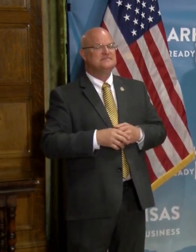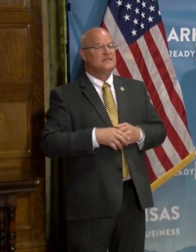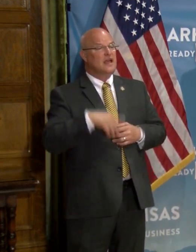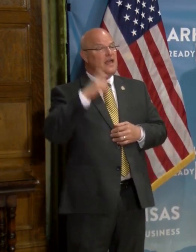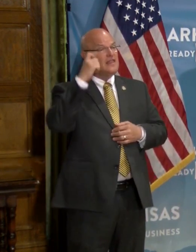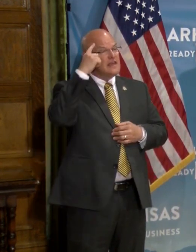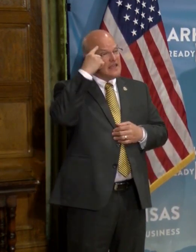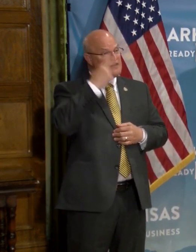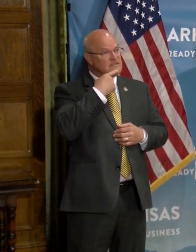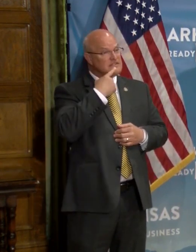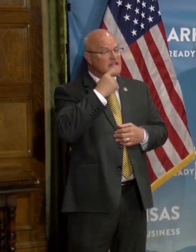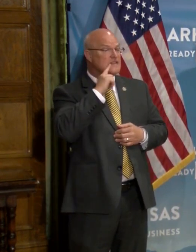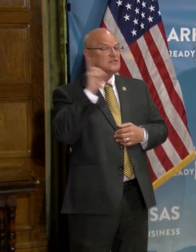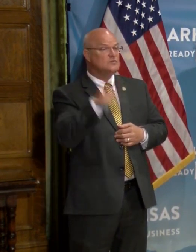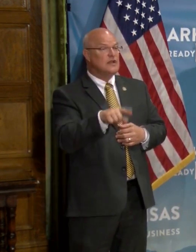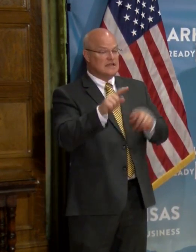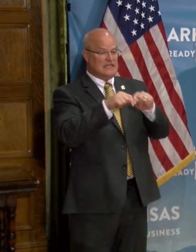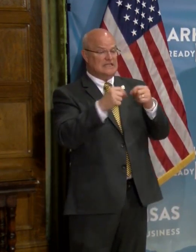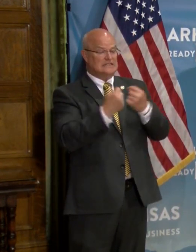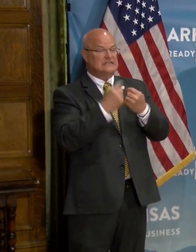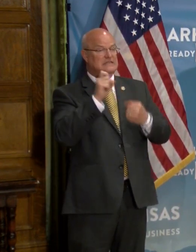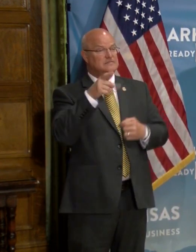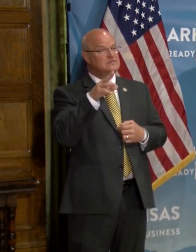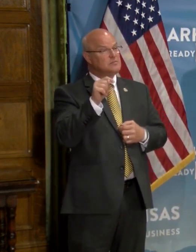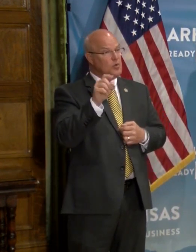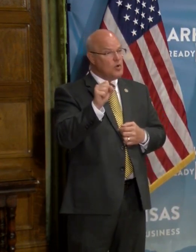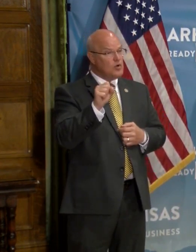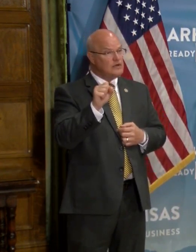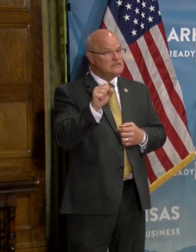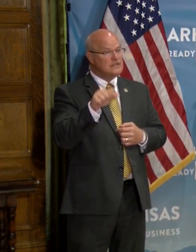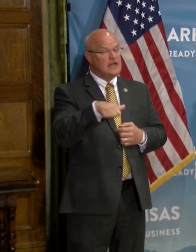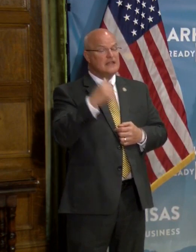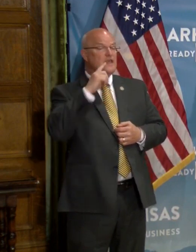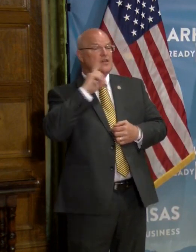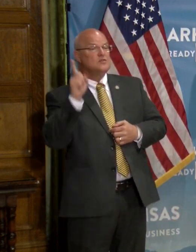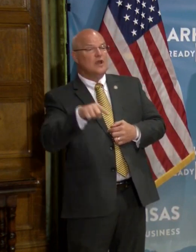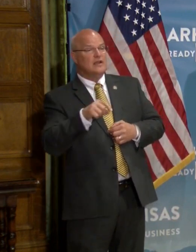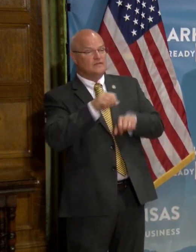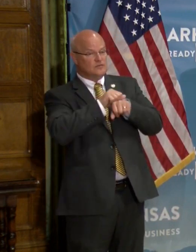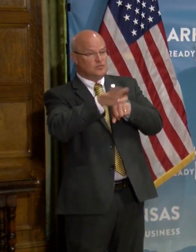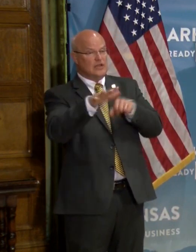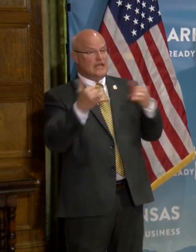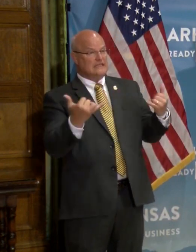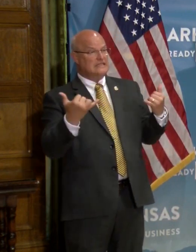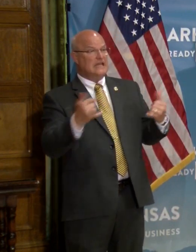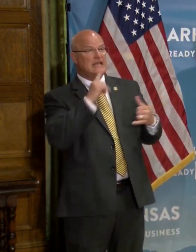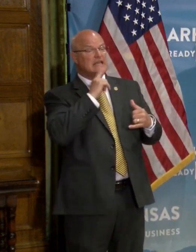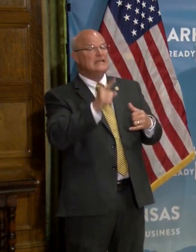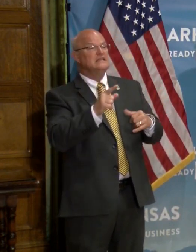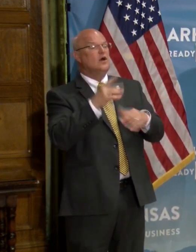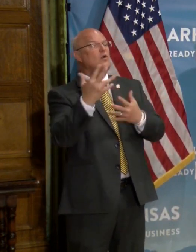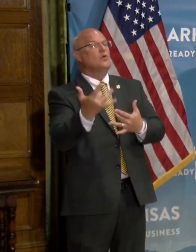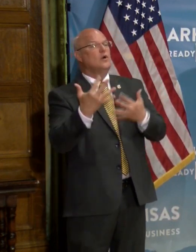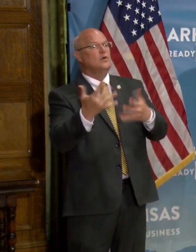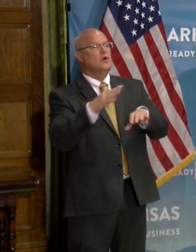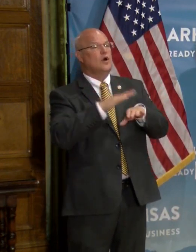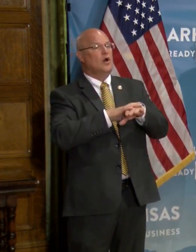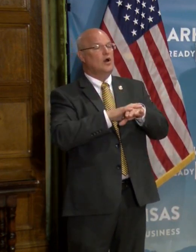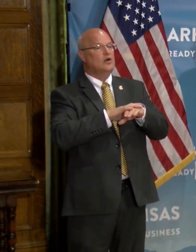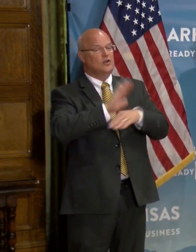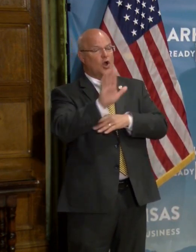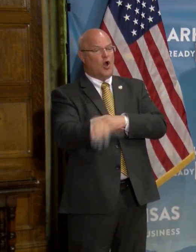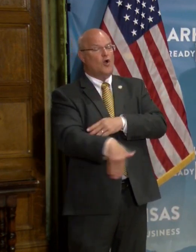the governor has mentioned the directive on team sports. Uh, the other directive that we're putting out today is the long-awaited one on